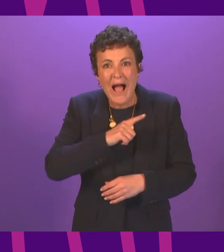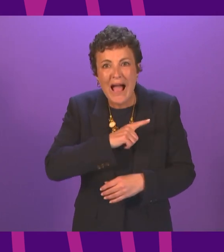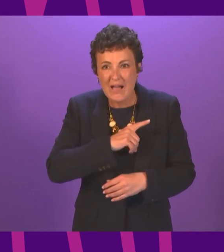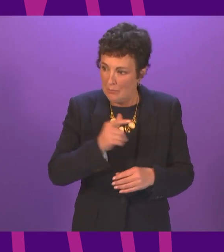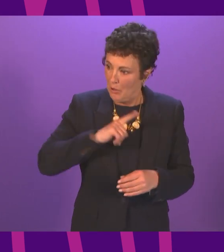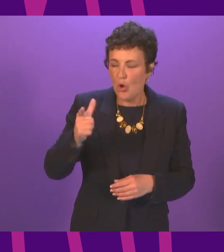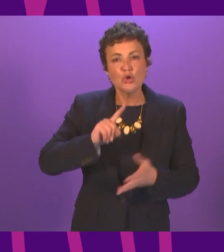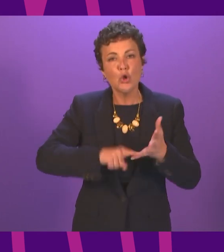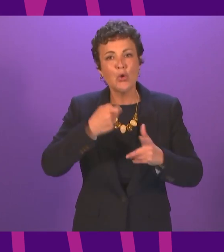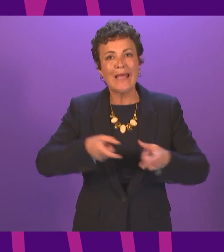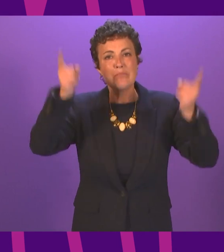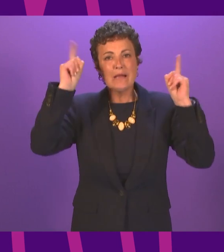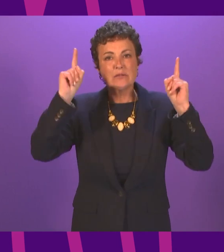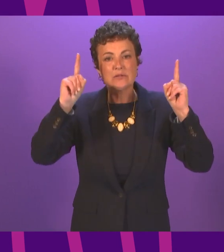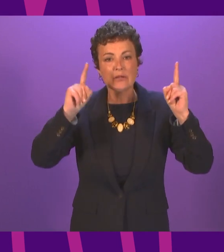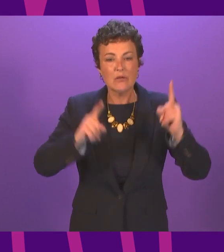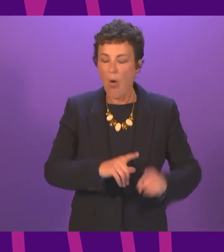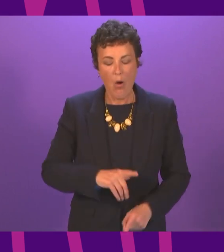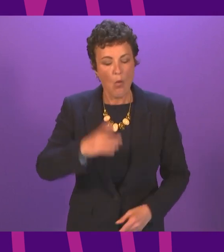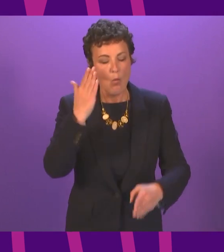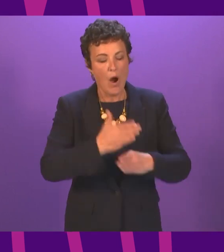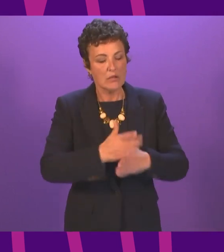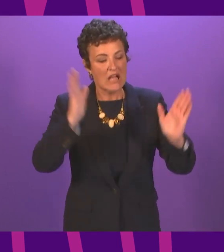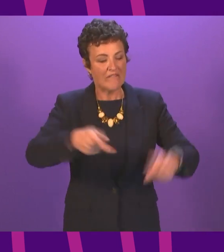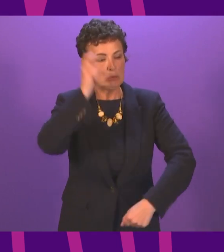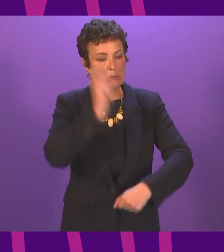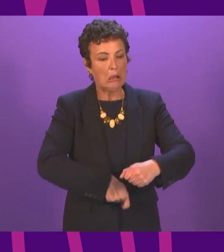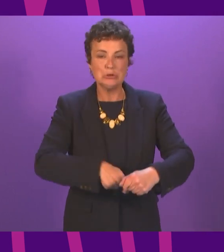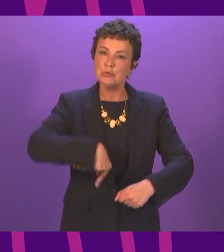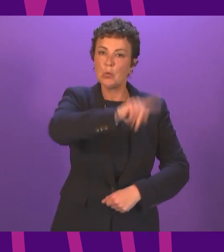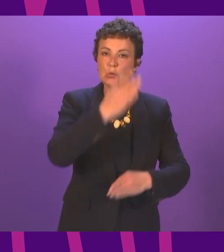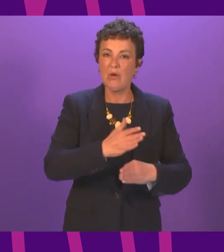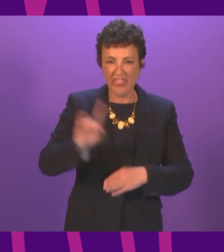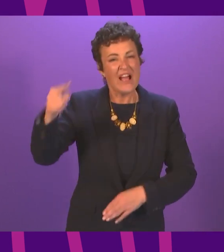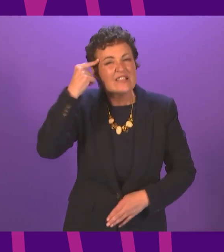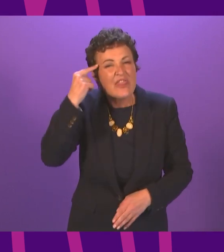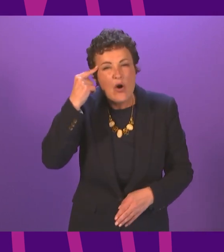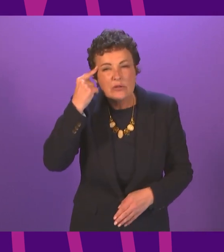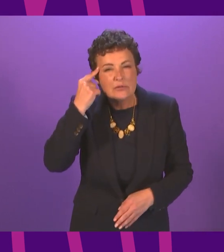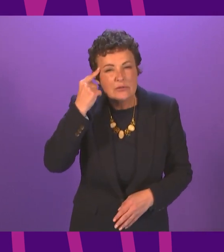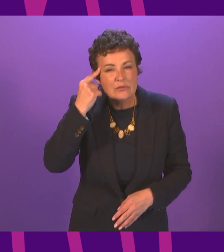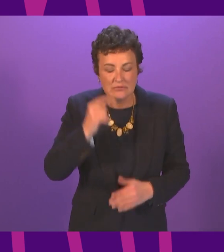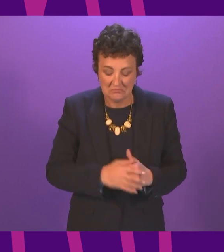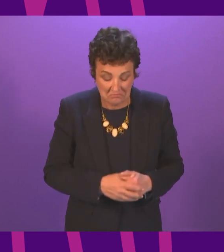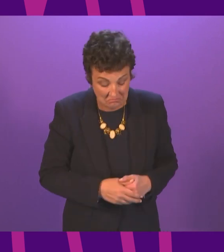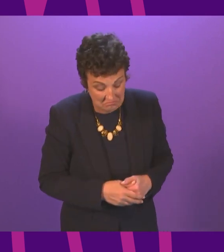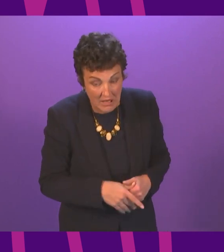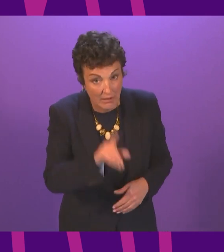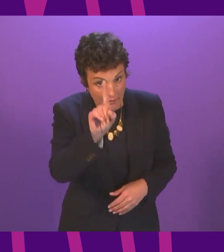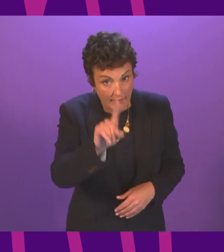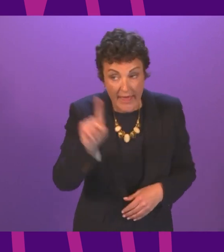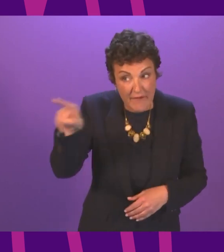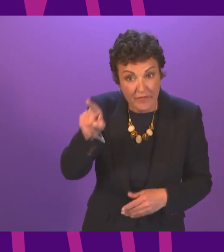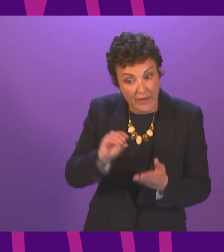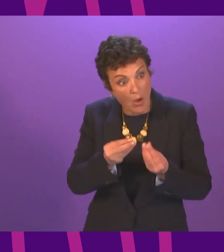UK minister because workers must be punished to make them work had money for better sick pay been made